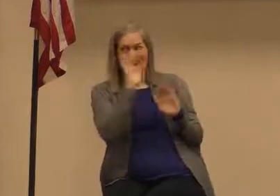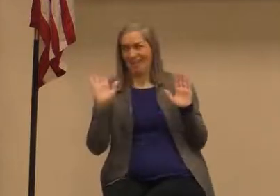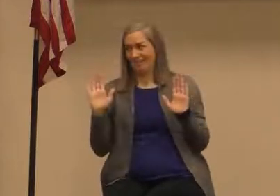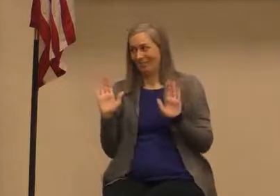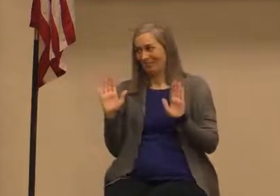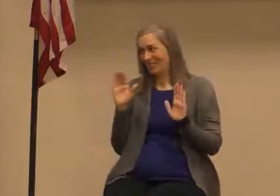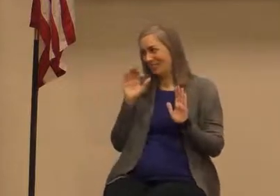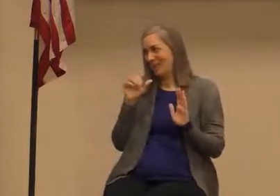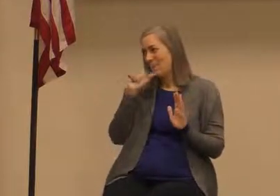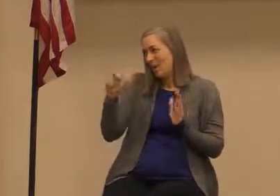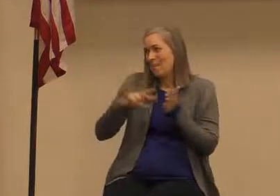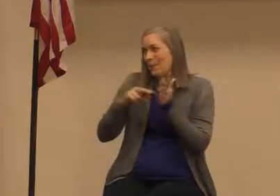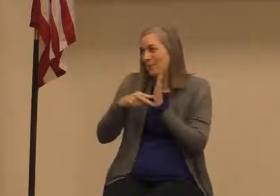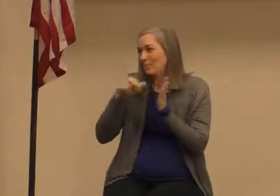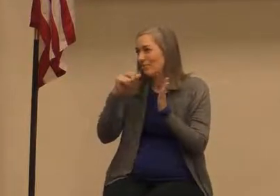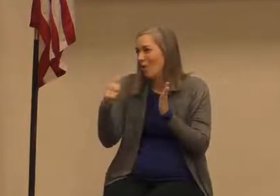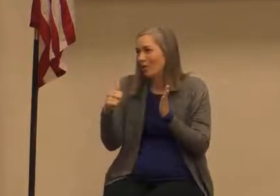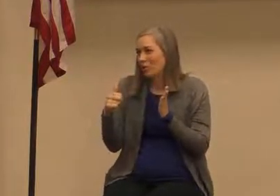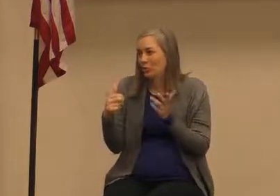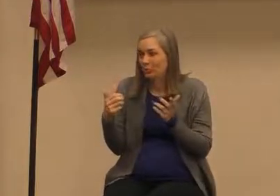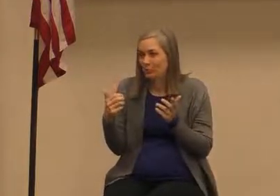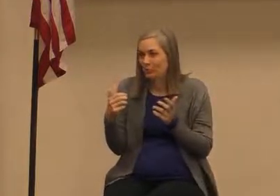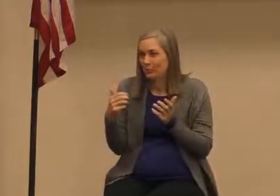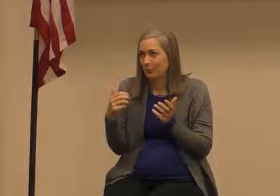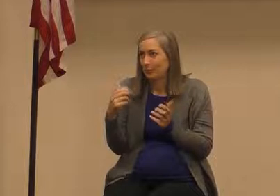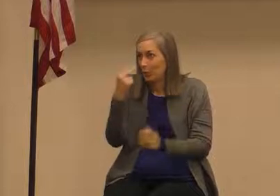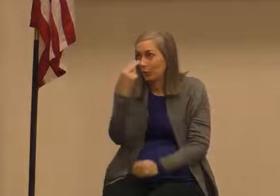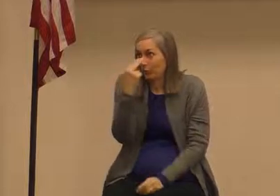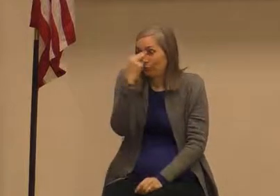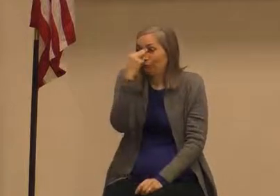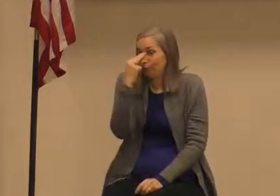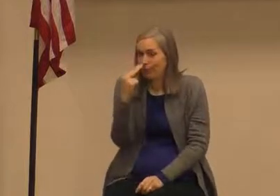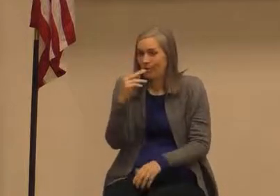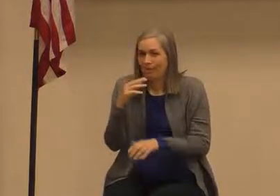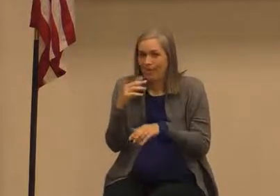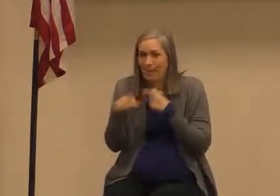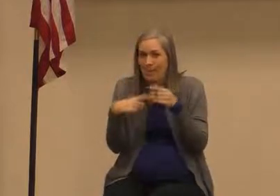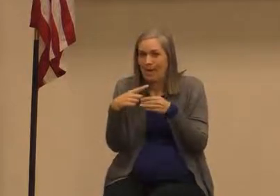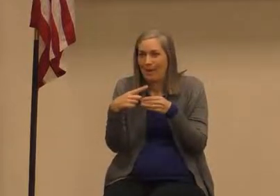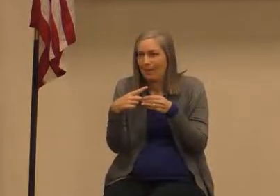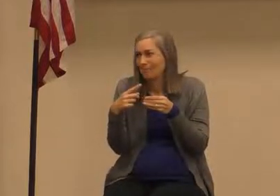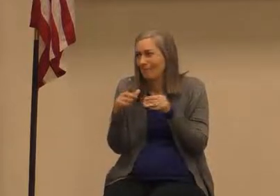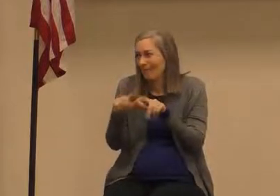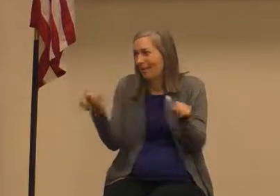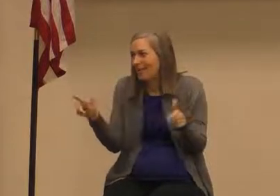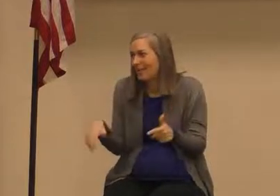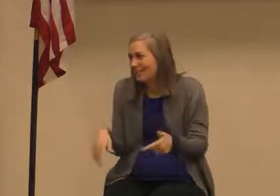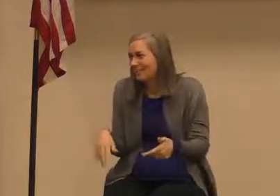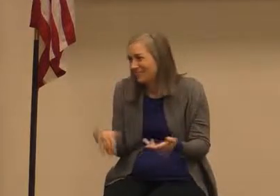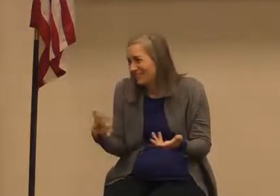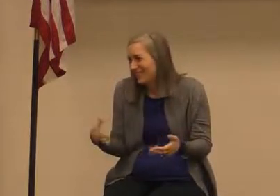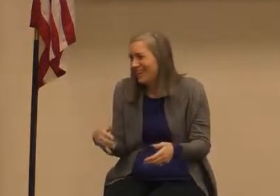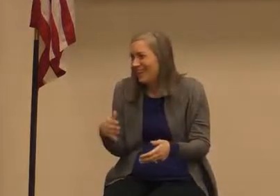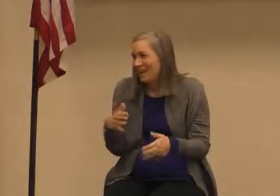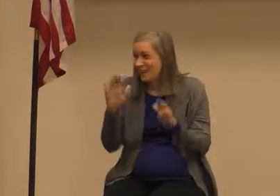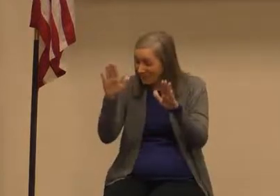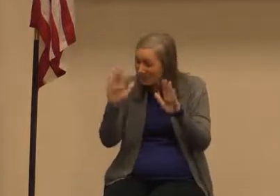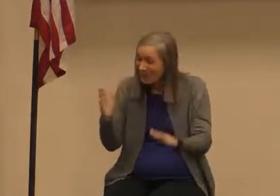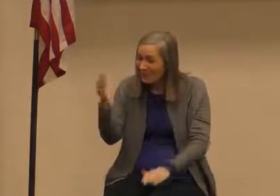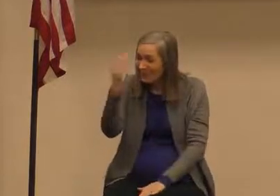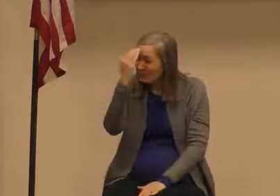intention is not to nerd out on language and linguistics okay it is great to know